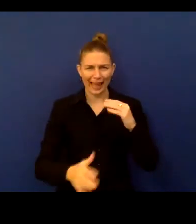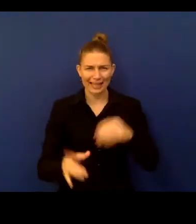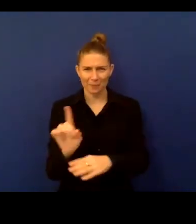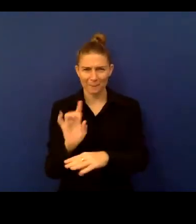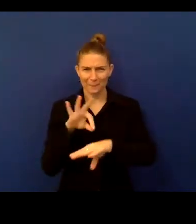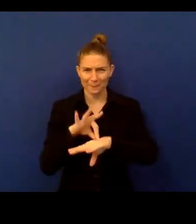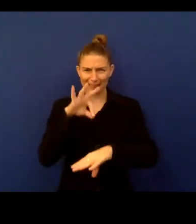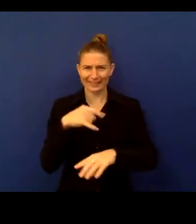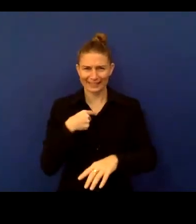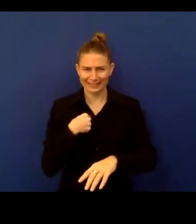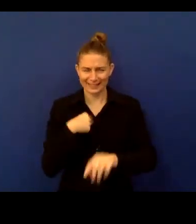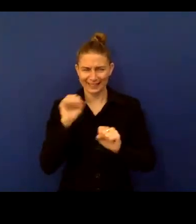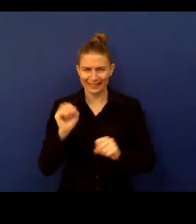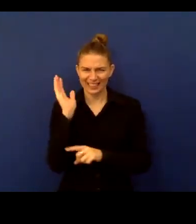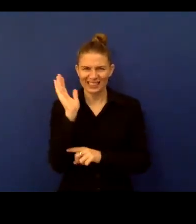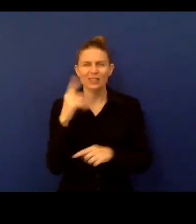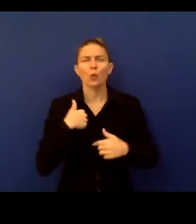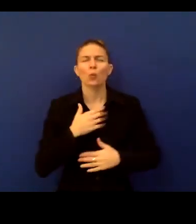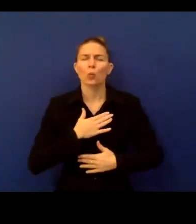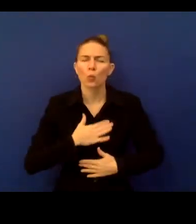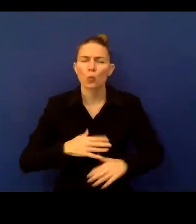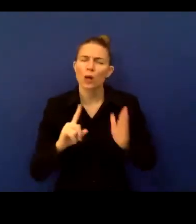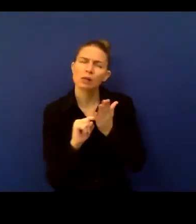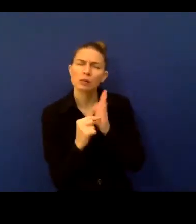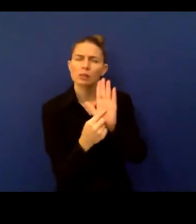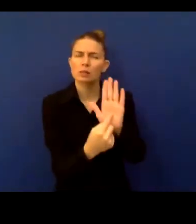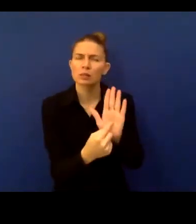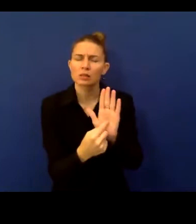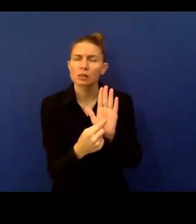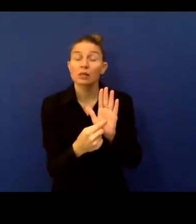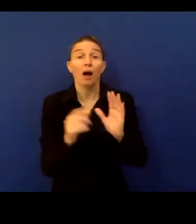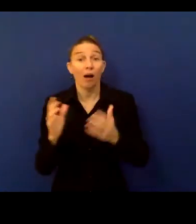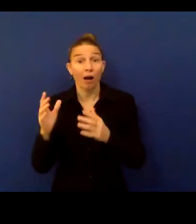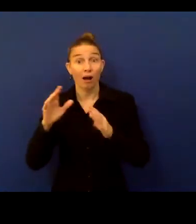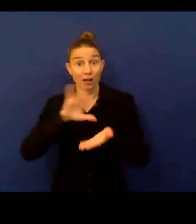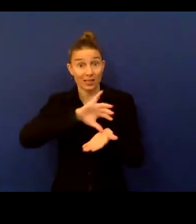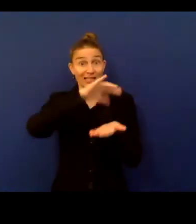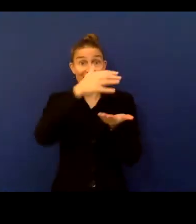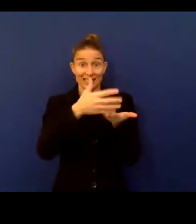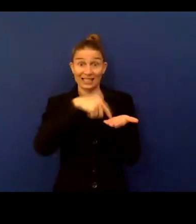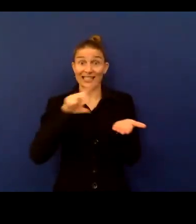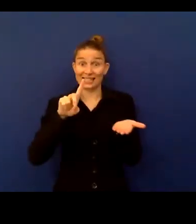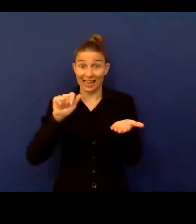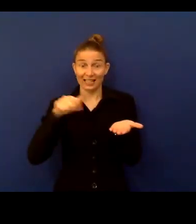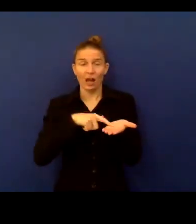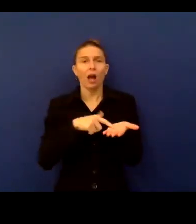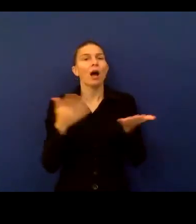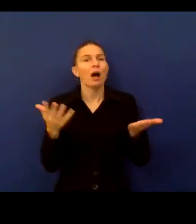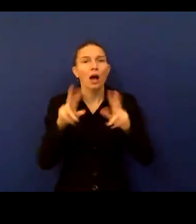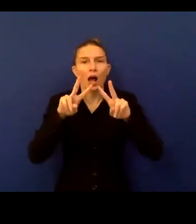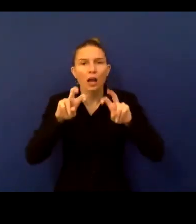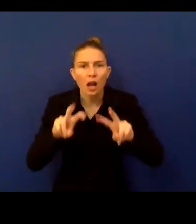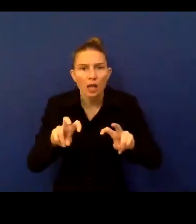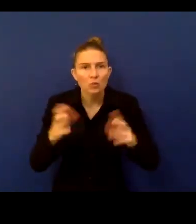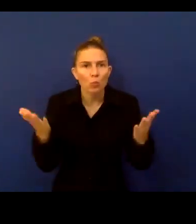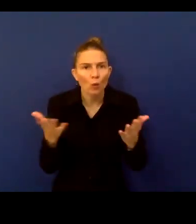wanted to give you a hint of what type of analysis are now possible thanks to this data that have been collected. And